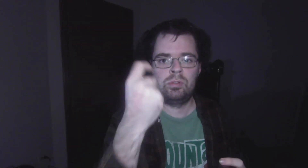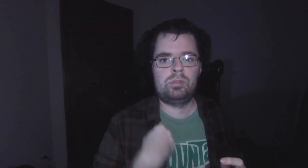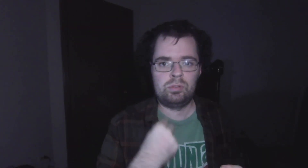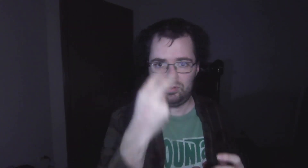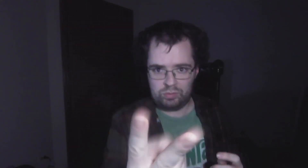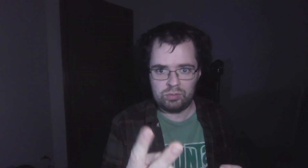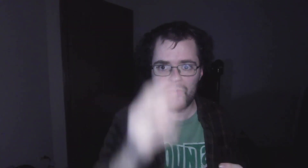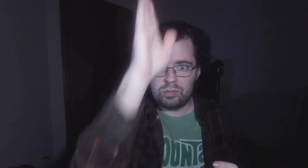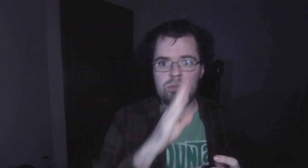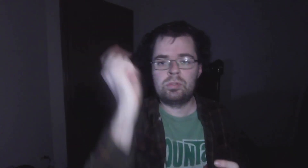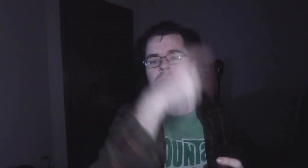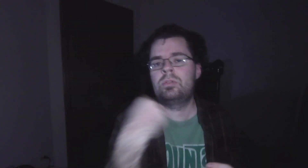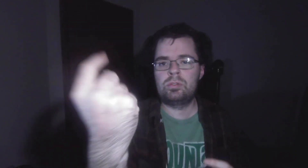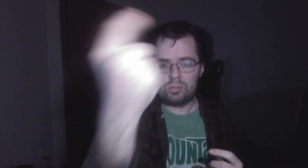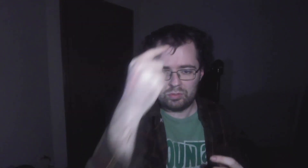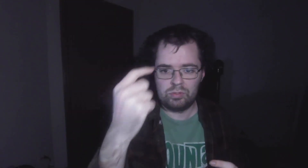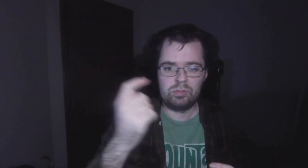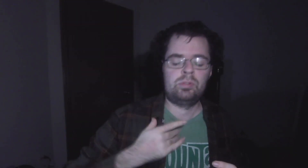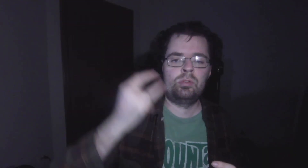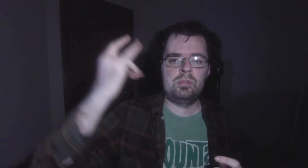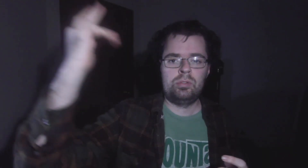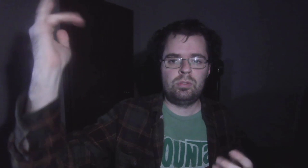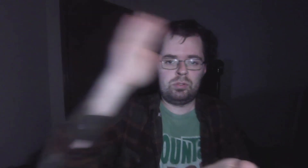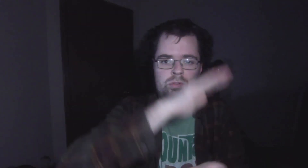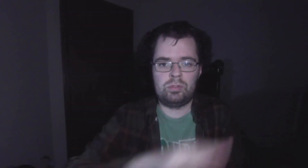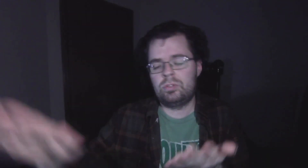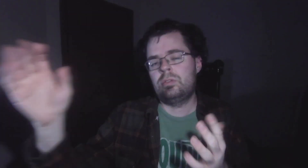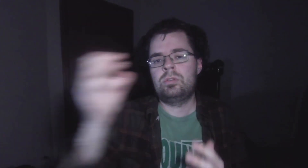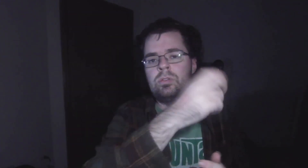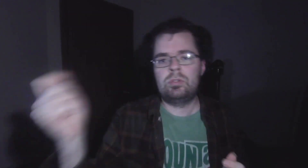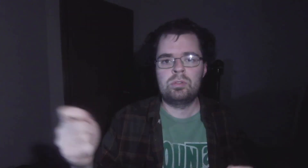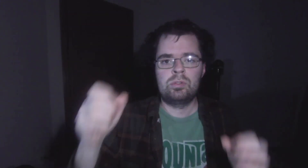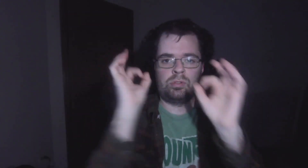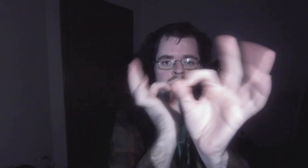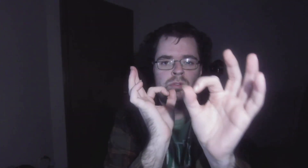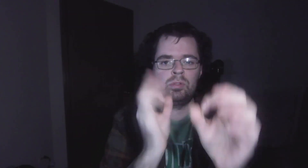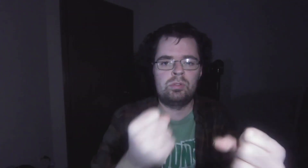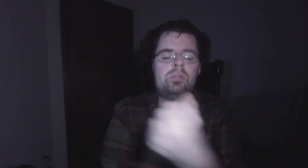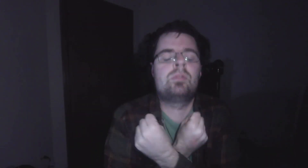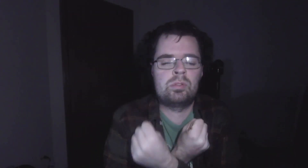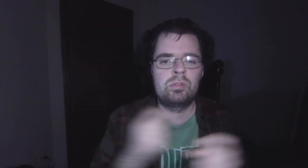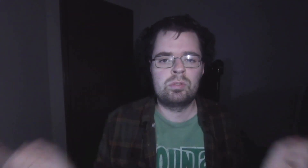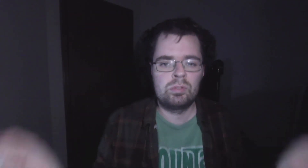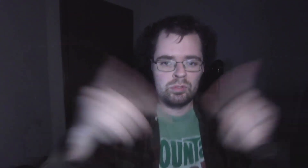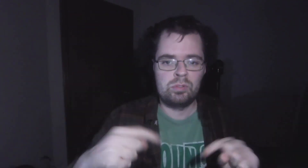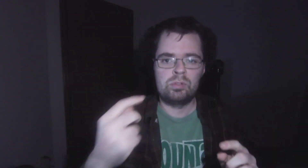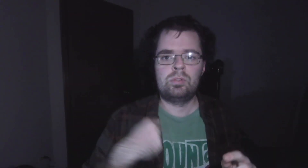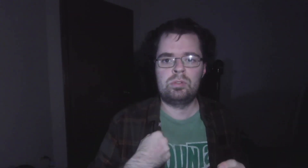God's face, shining pure and perfect love when I